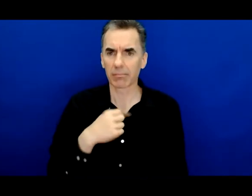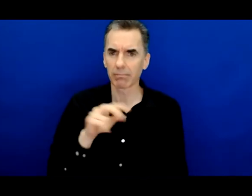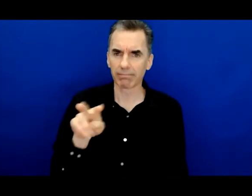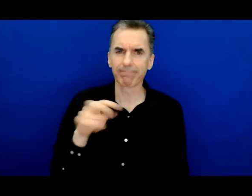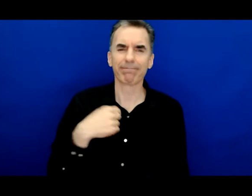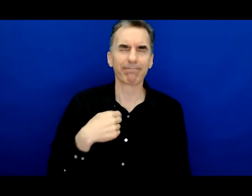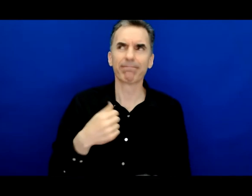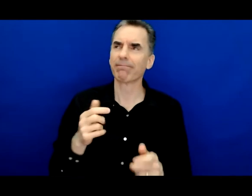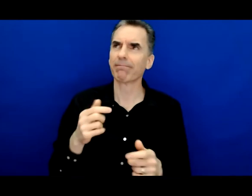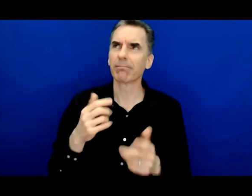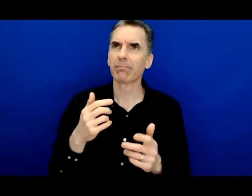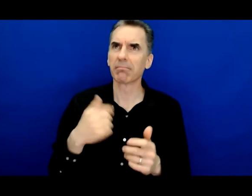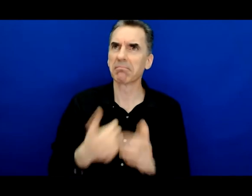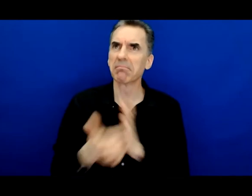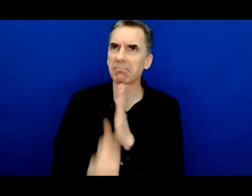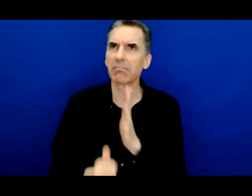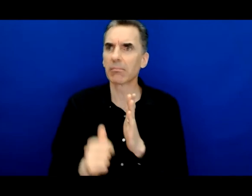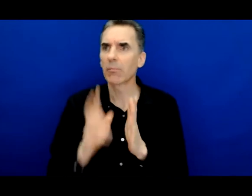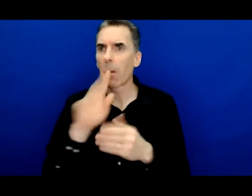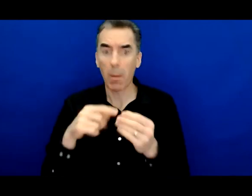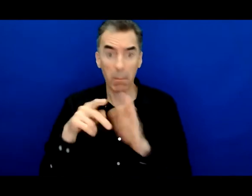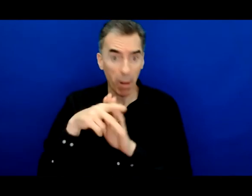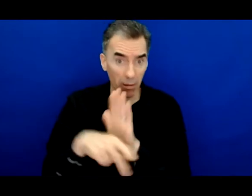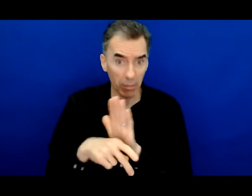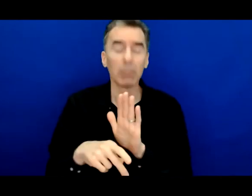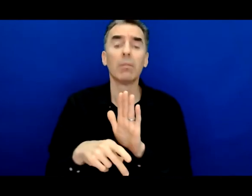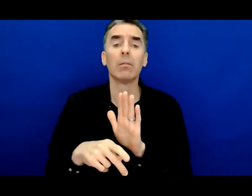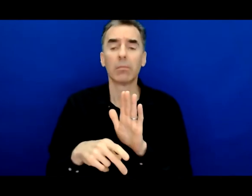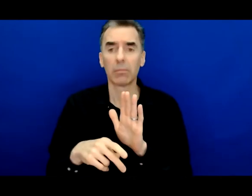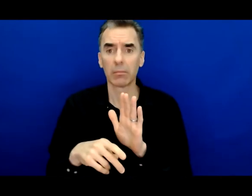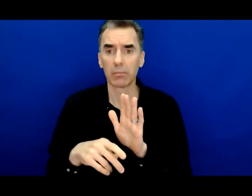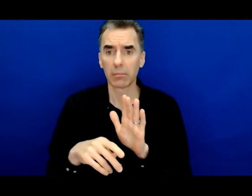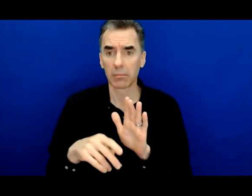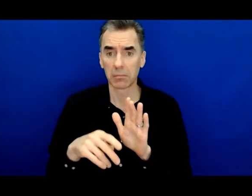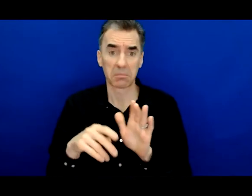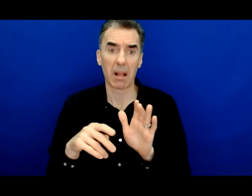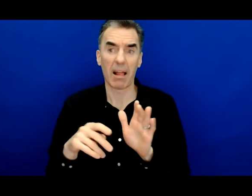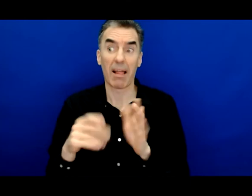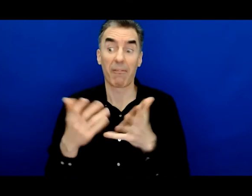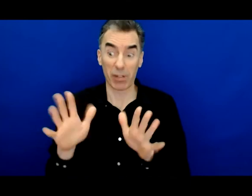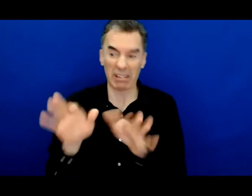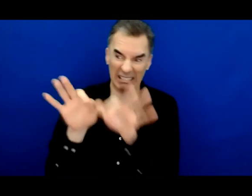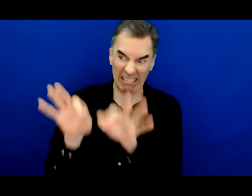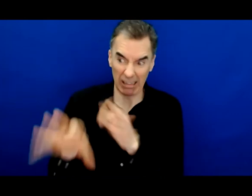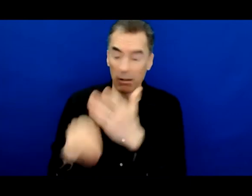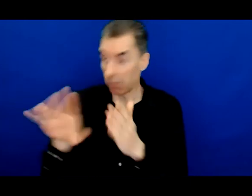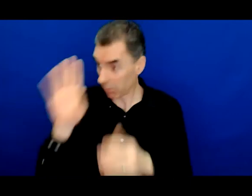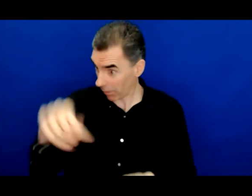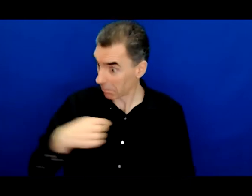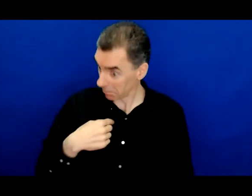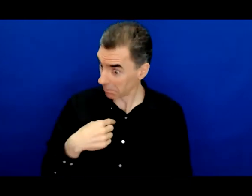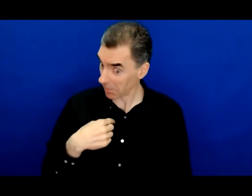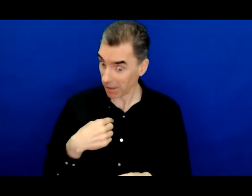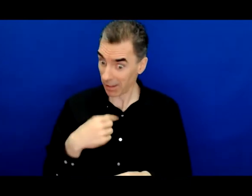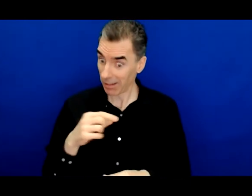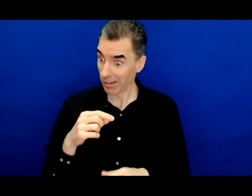policy and then switch it to like oh did you know I went to college in prison did you know the reason I'm standing here you know it's a